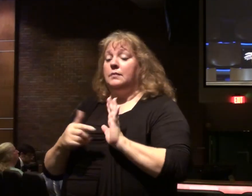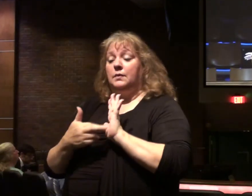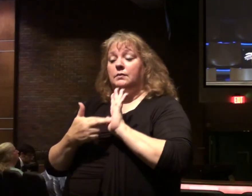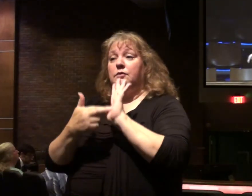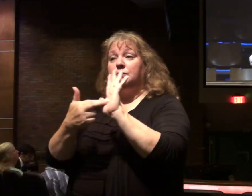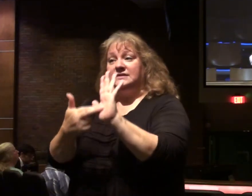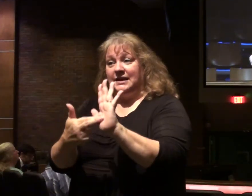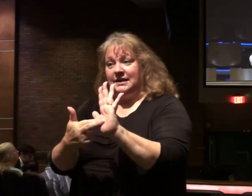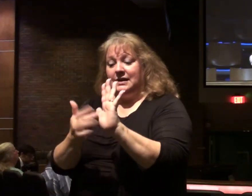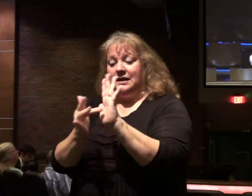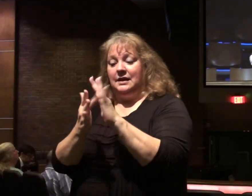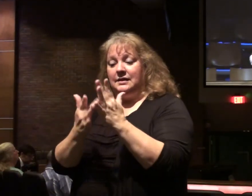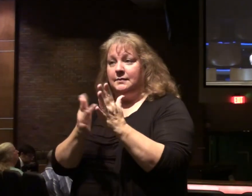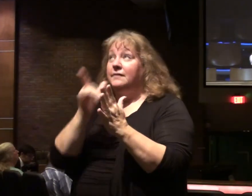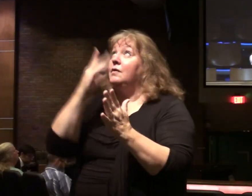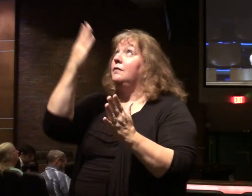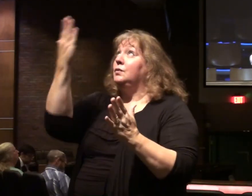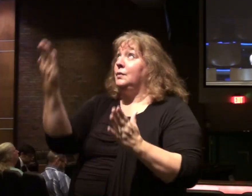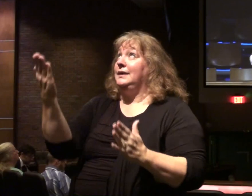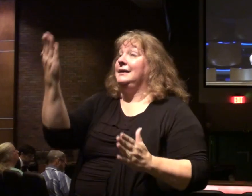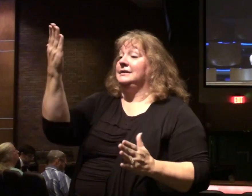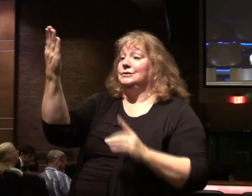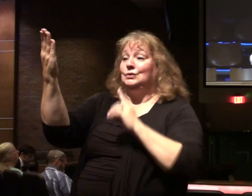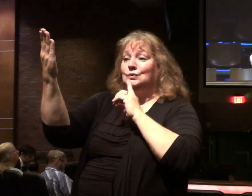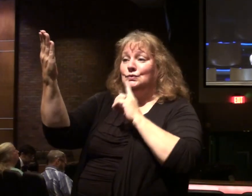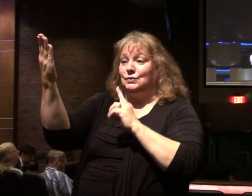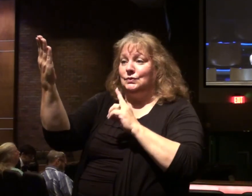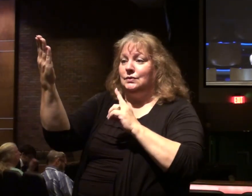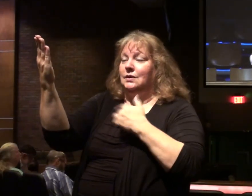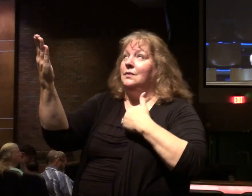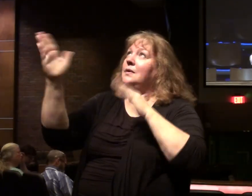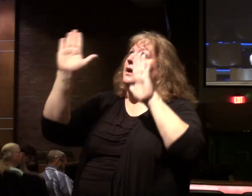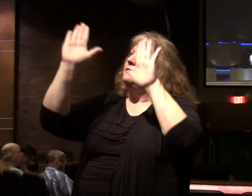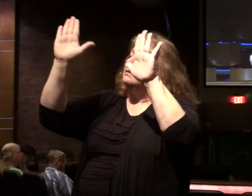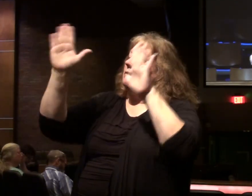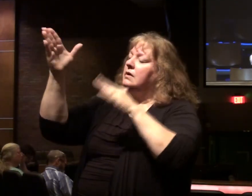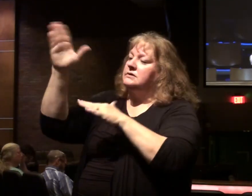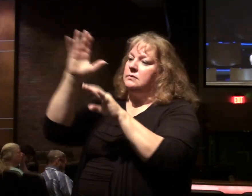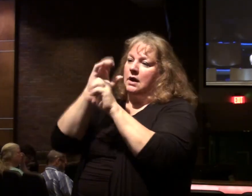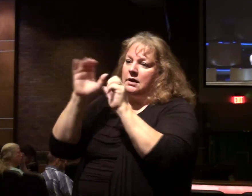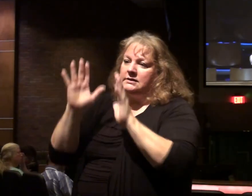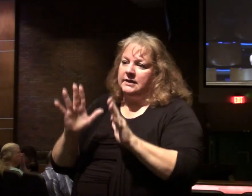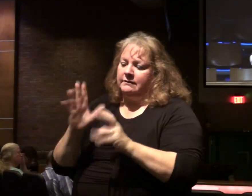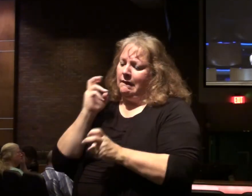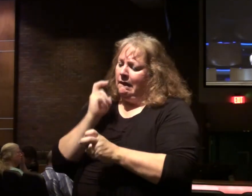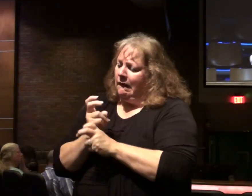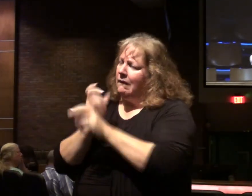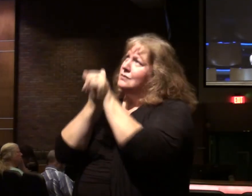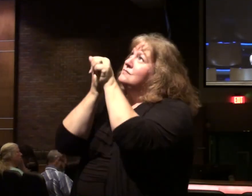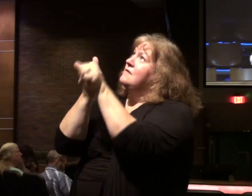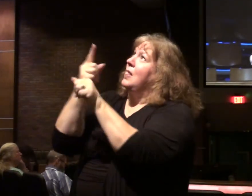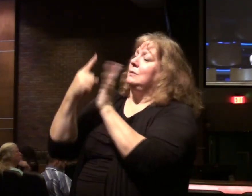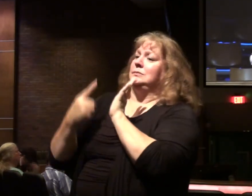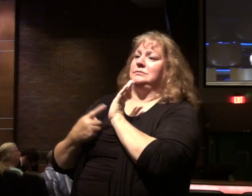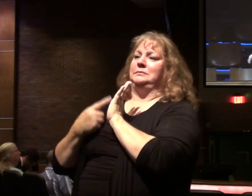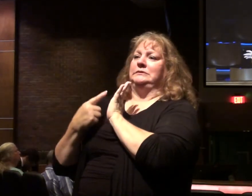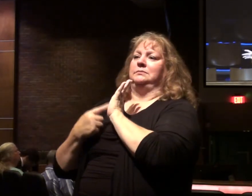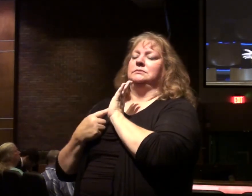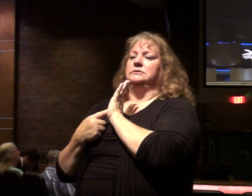the biblical Jesus Christ. We have a great God and Savior. it is difficult to follow Him at times.